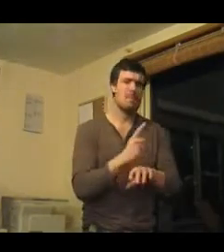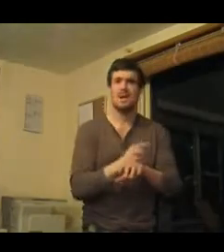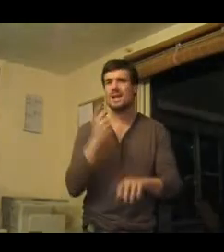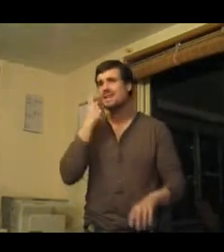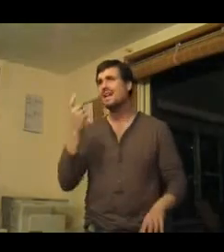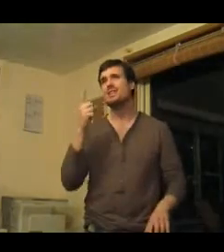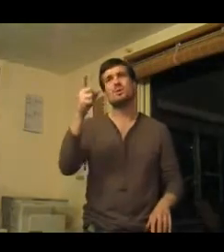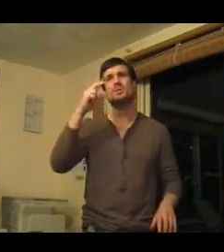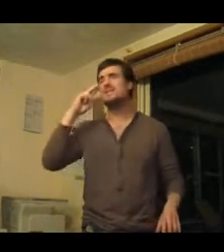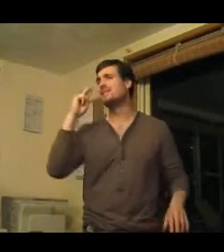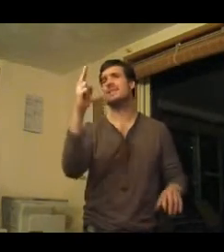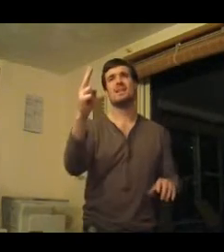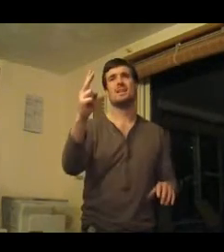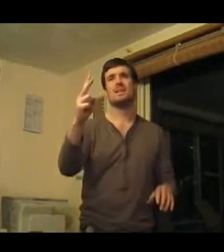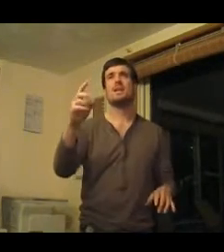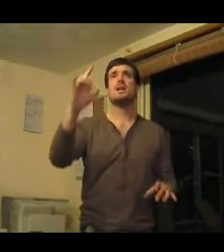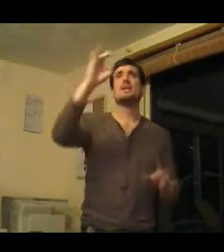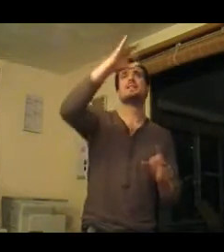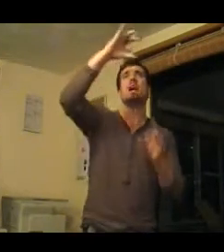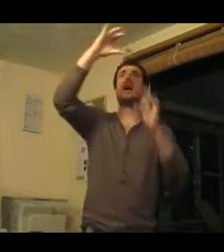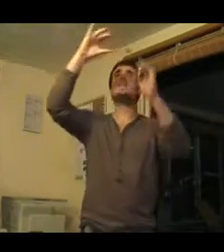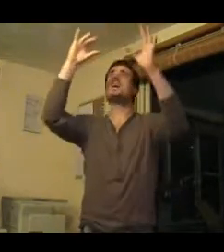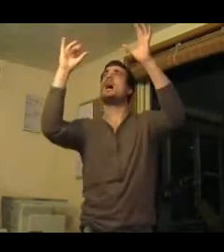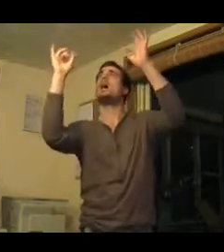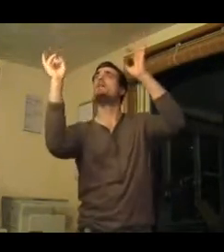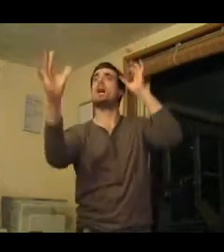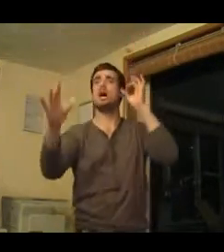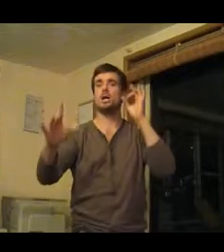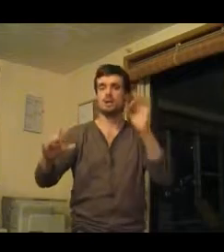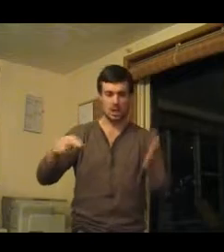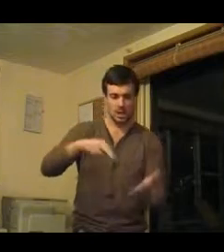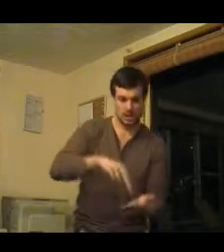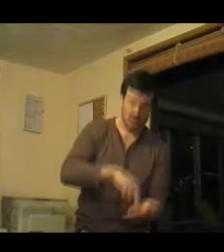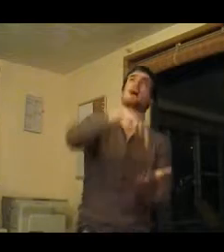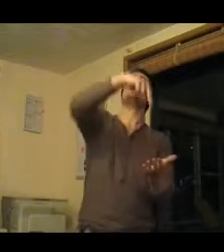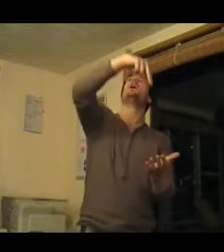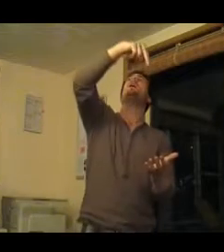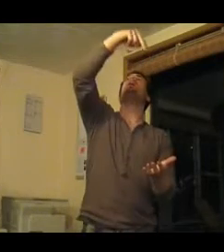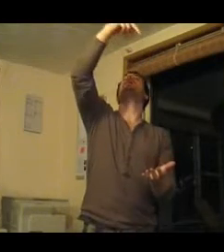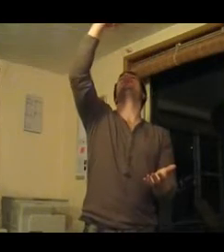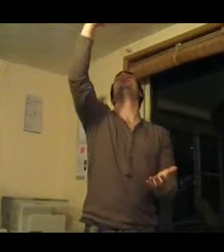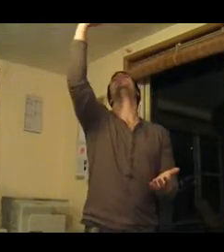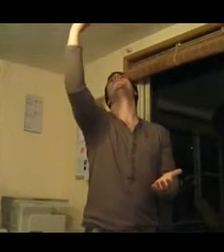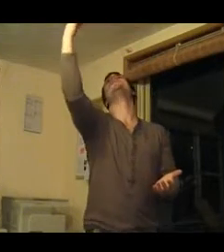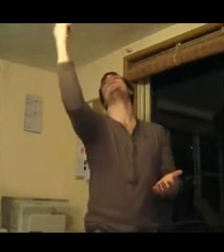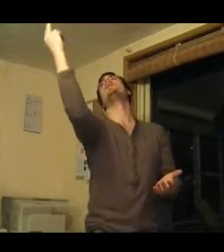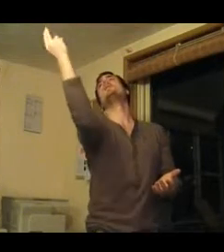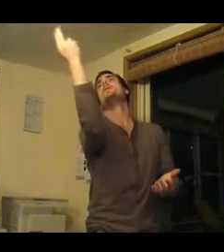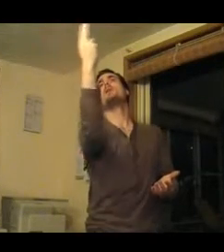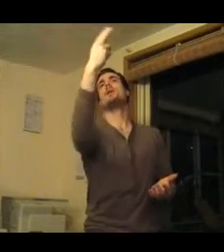Can't You See That I Wanna Fall From